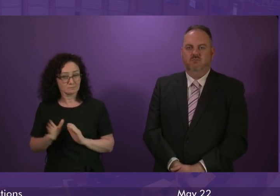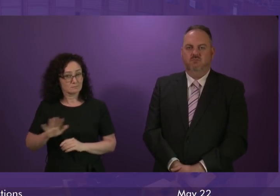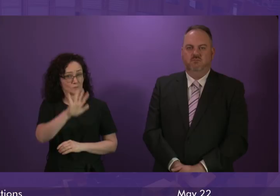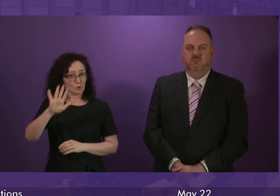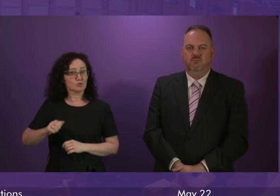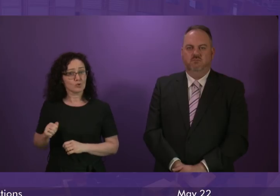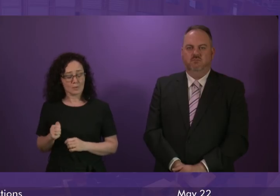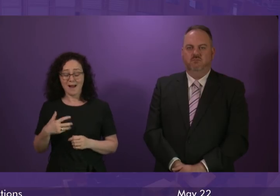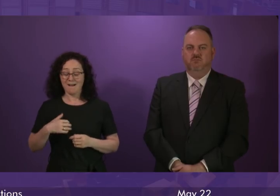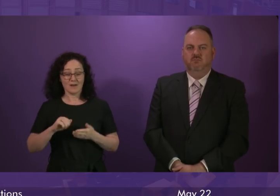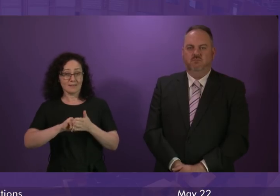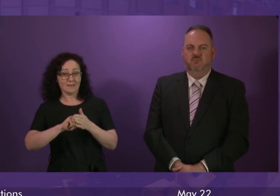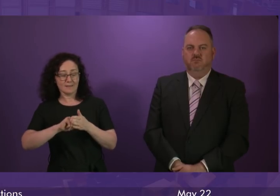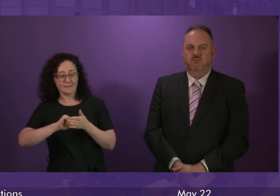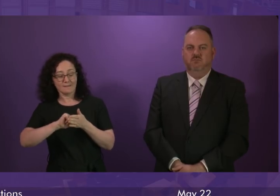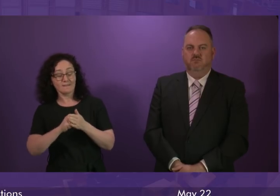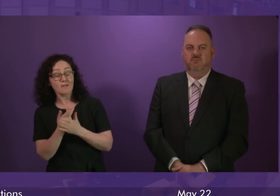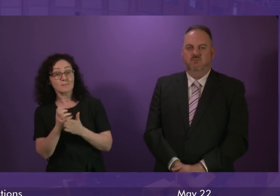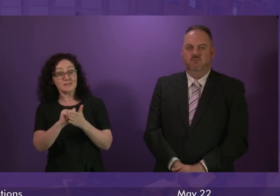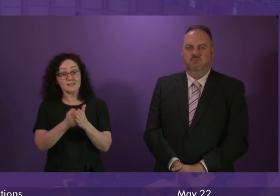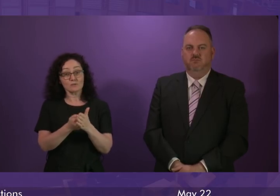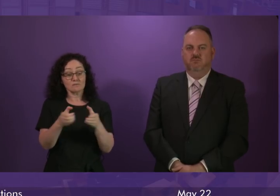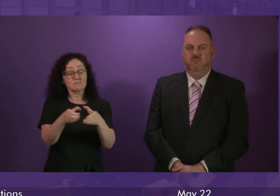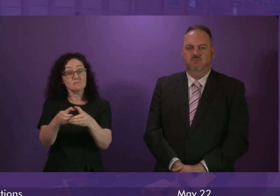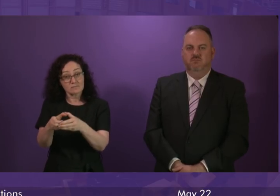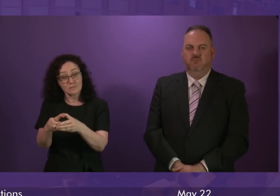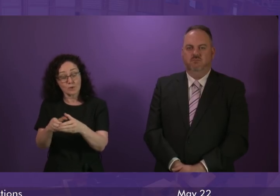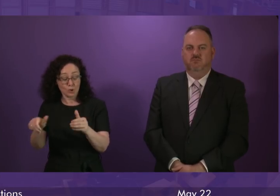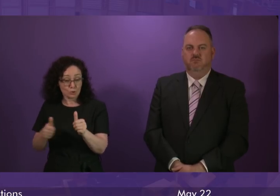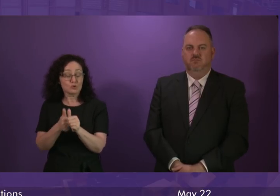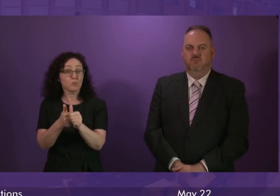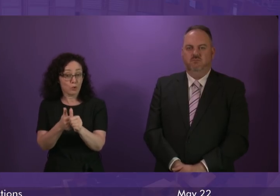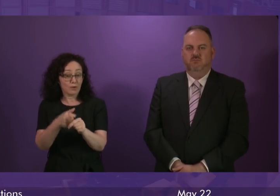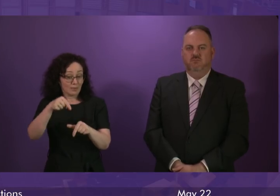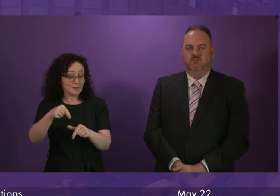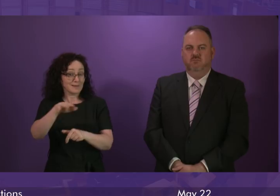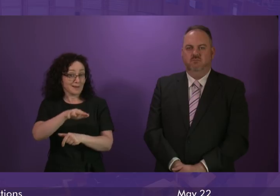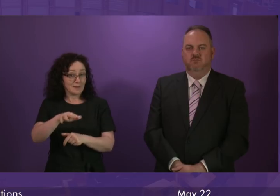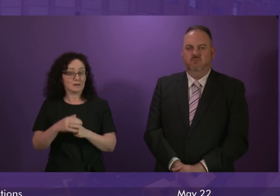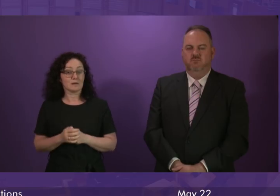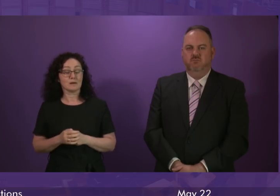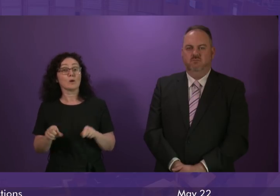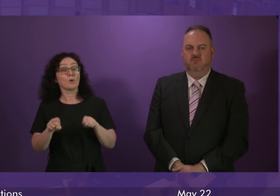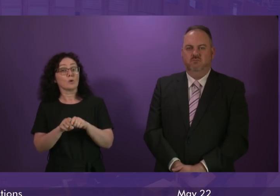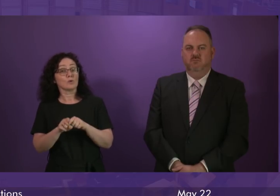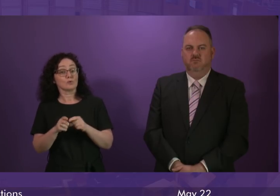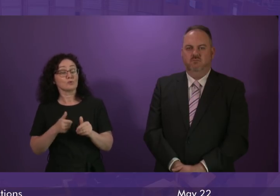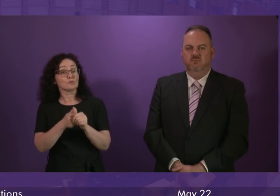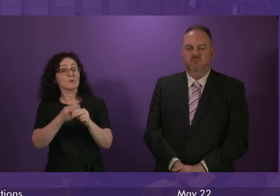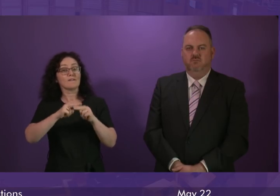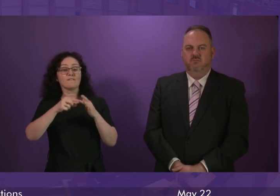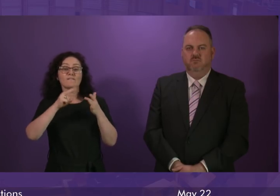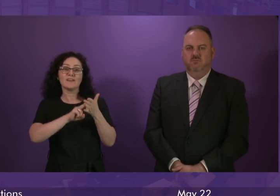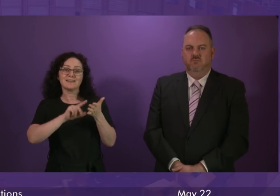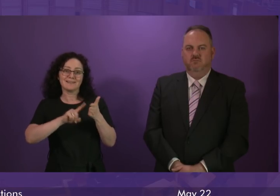development and skills agencies are actively engaging with the sector and professional bodies to support this. And our support for FinTech Scotland is a good example of how the Scottish